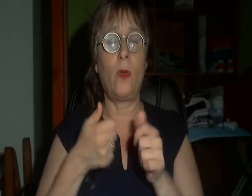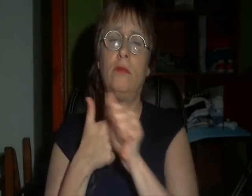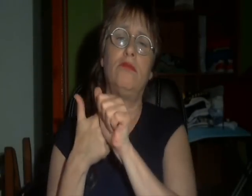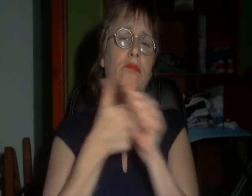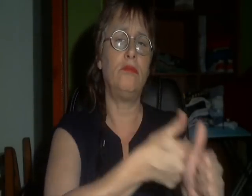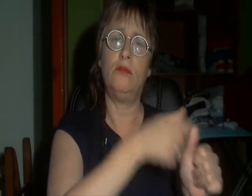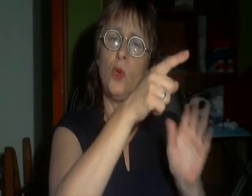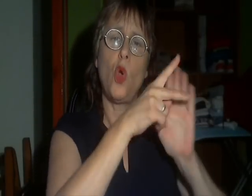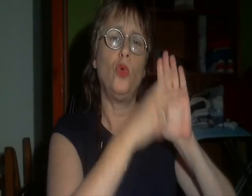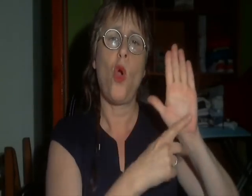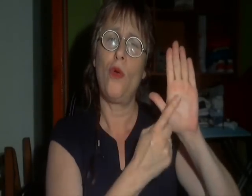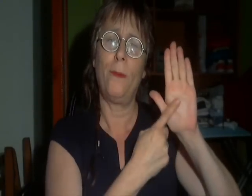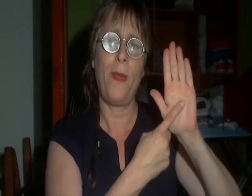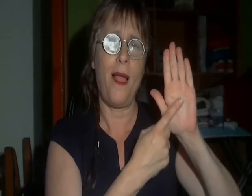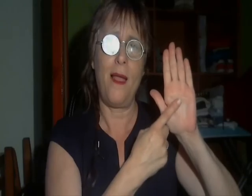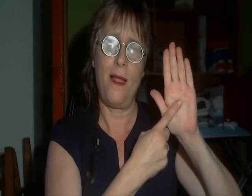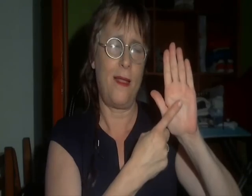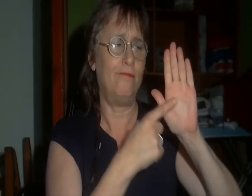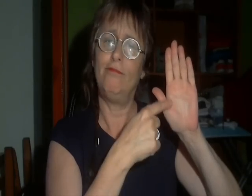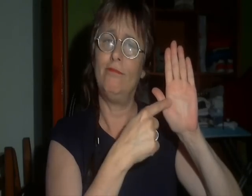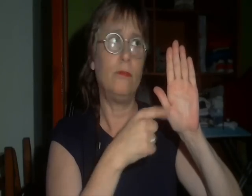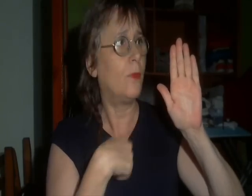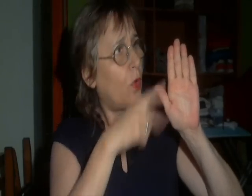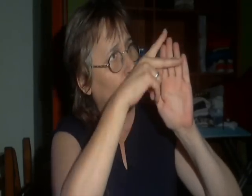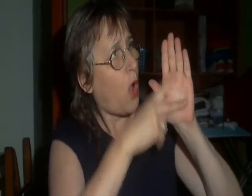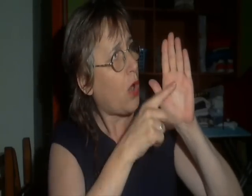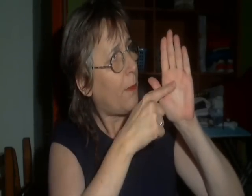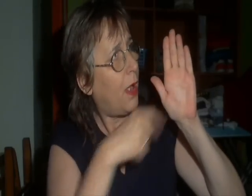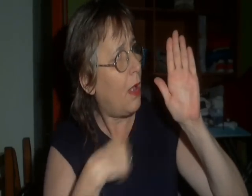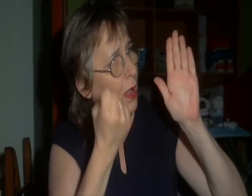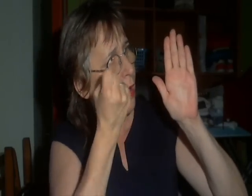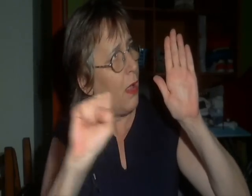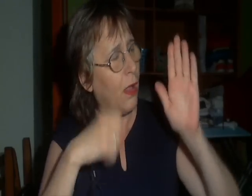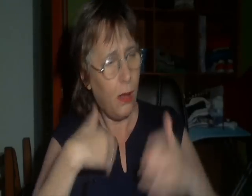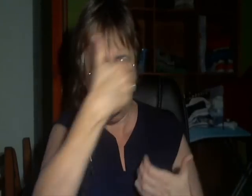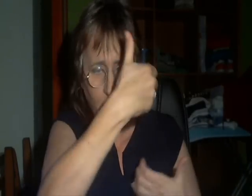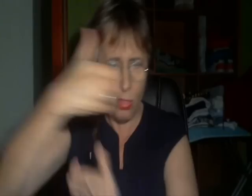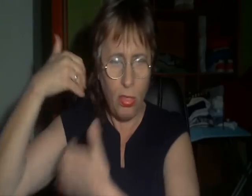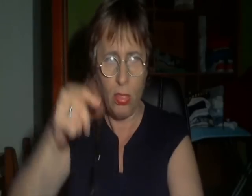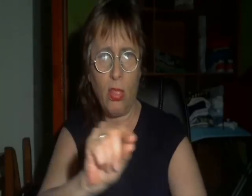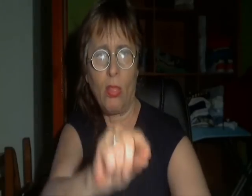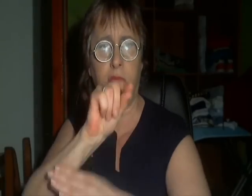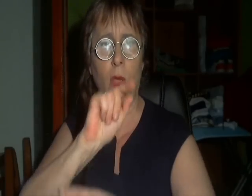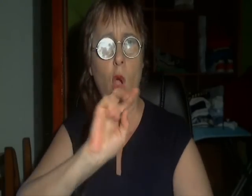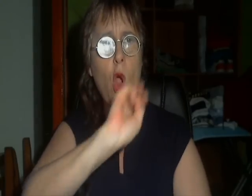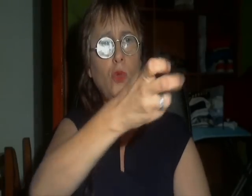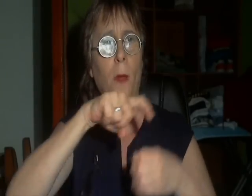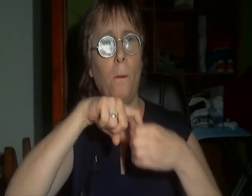On their way to Shalore City for Ash's next gym battle, our heroes meet gym leader, Corina, and her partner, Lucario. Corina